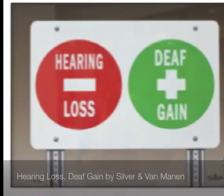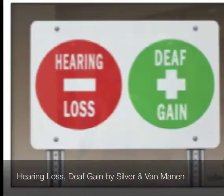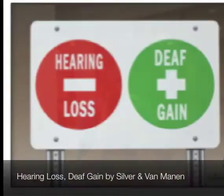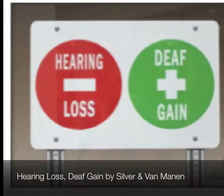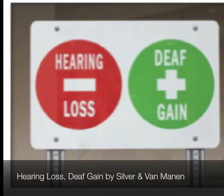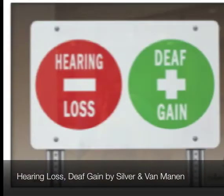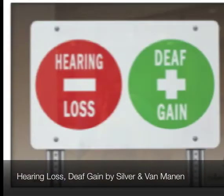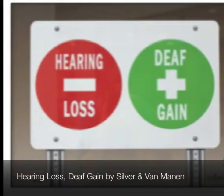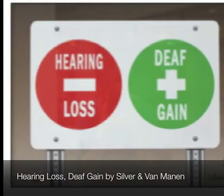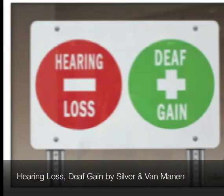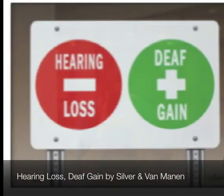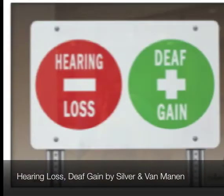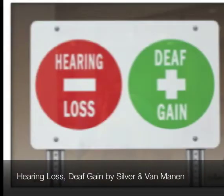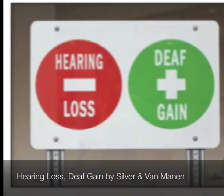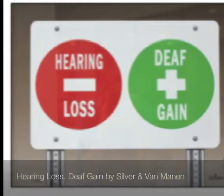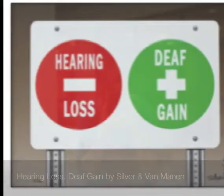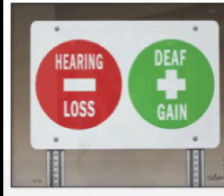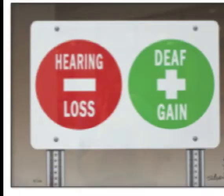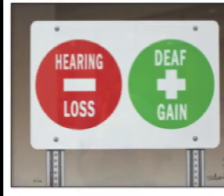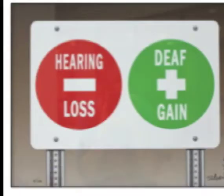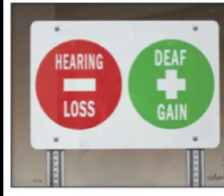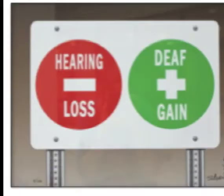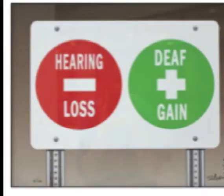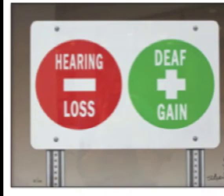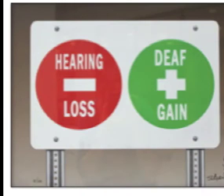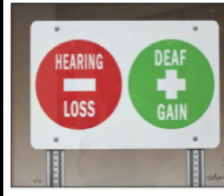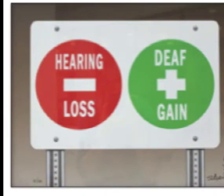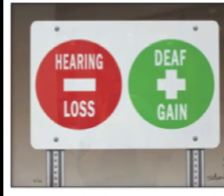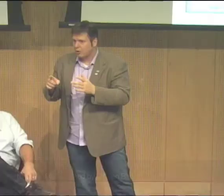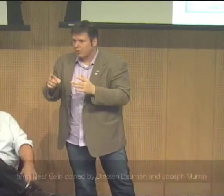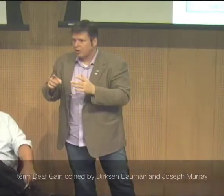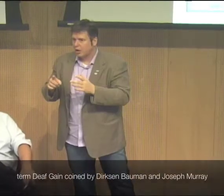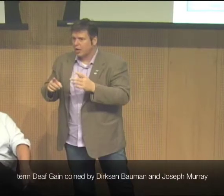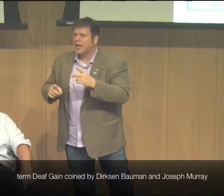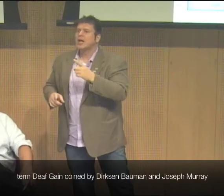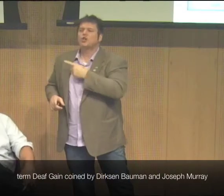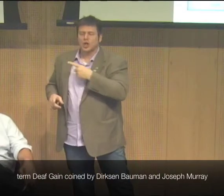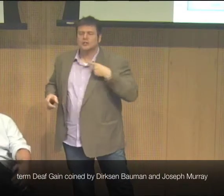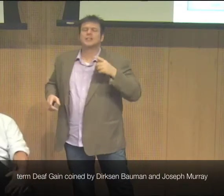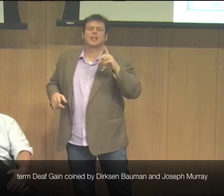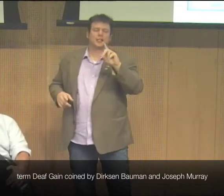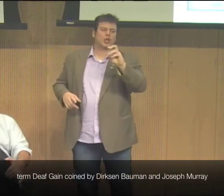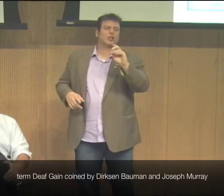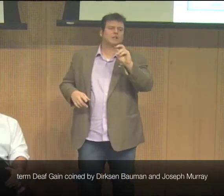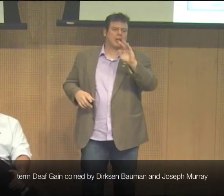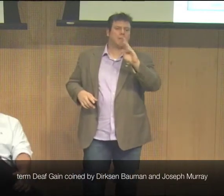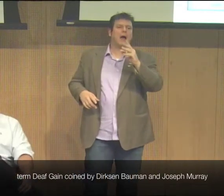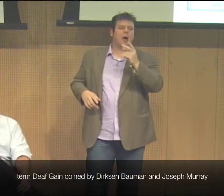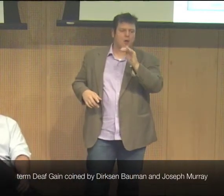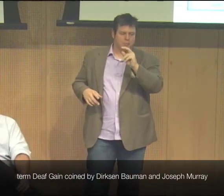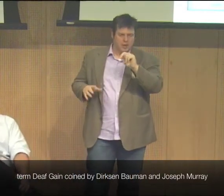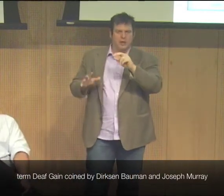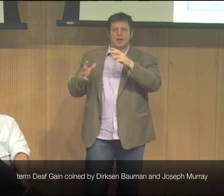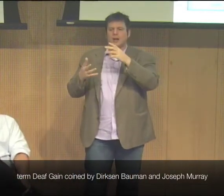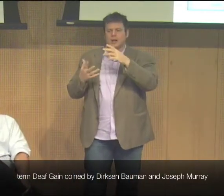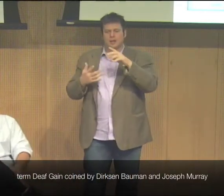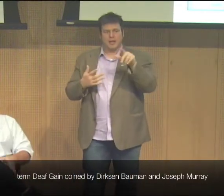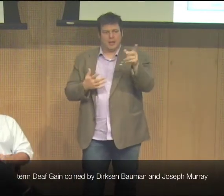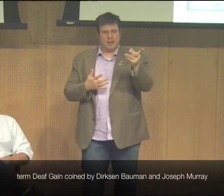ago. Bowman, are you talking about Bowman? Dirksen, yeah. I was trying to think of the guy's name,